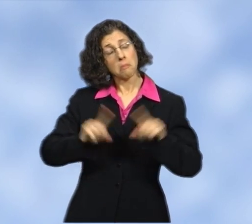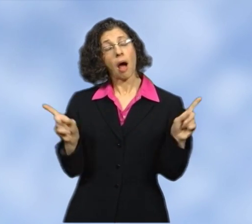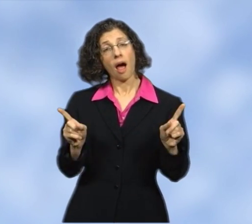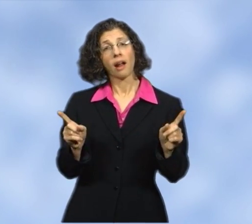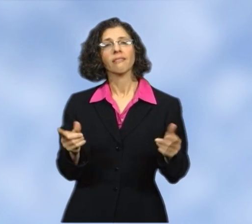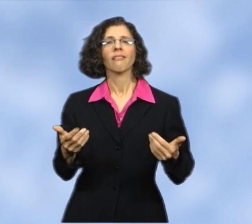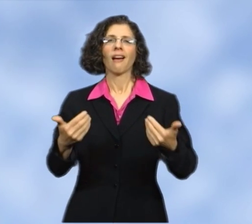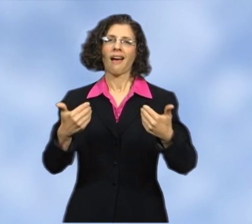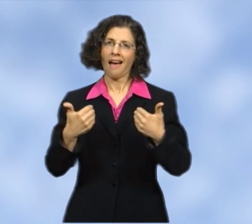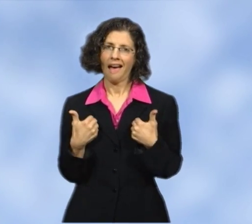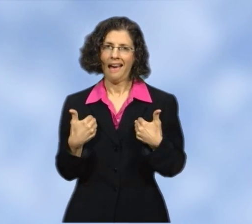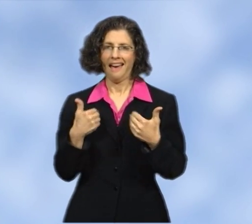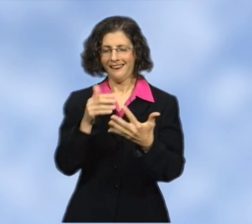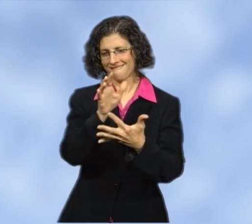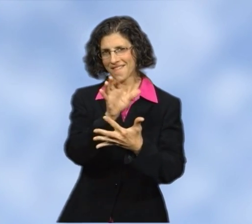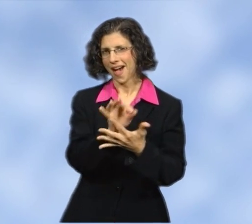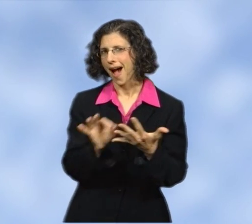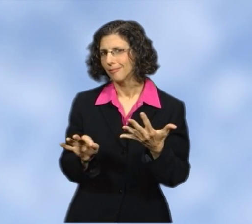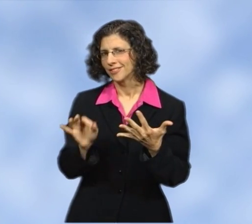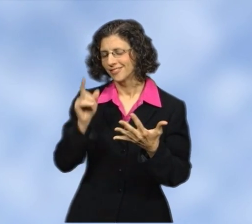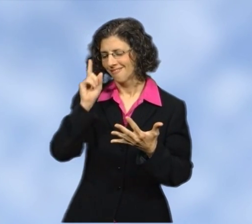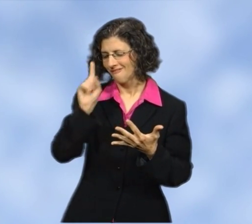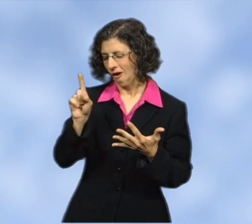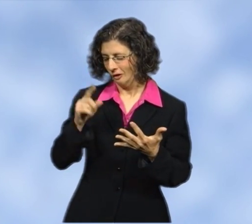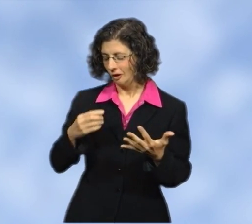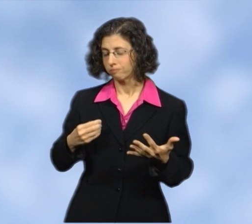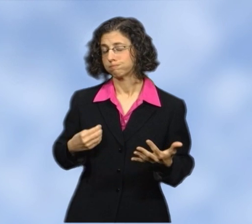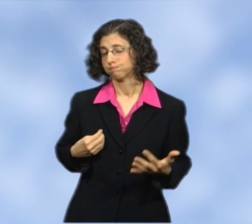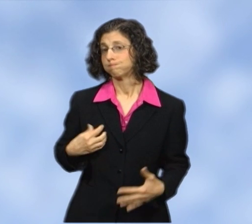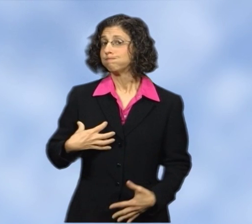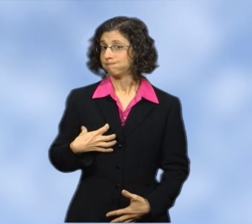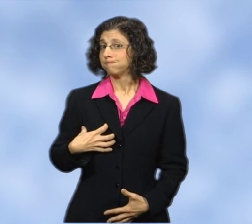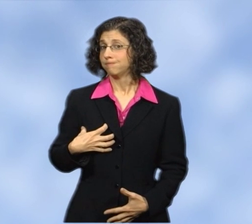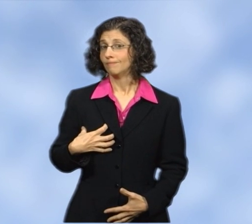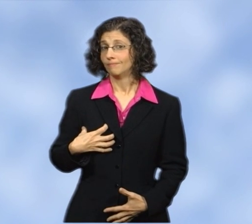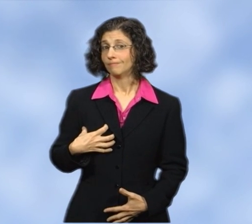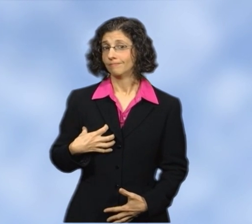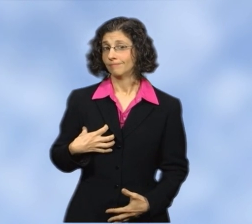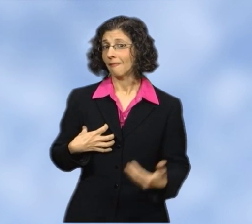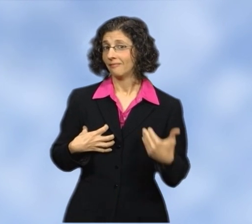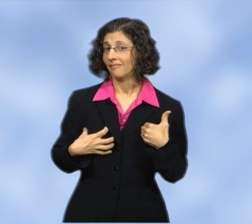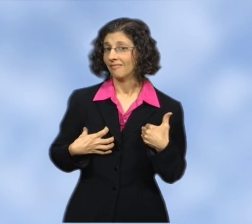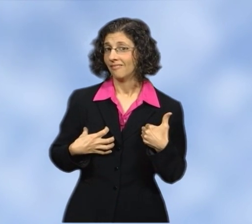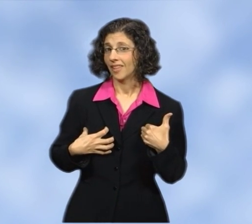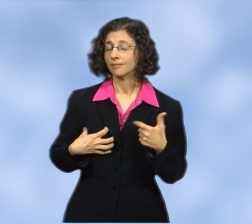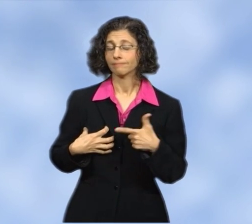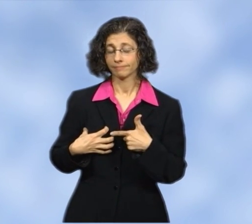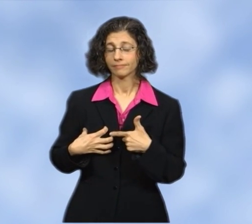However, there are options for restoring the breast shape.